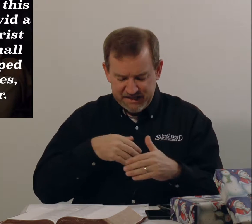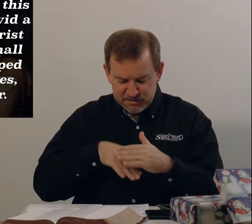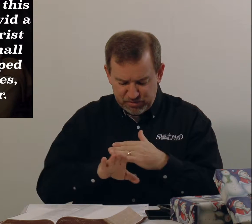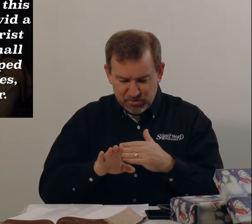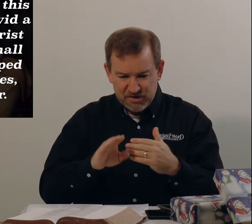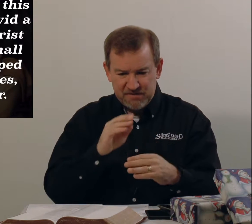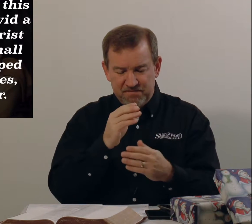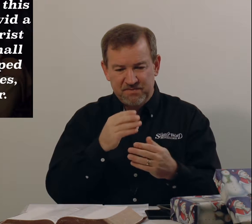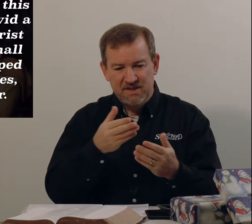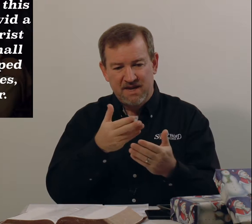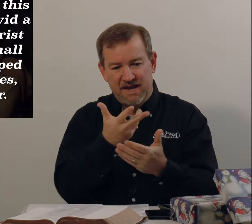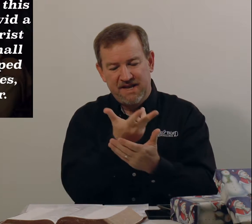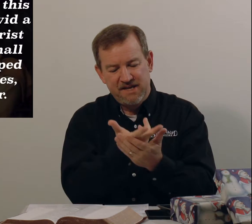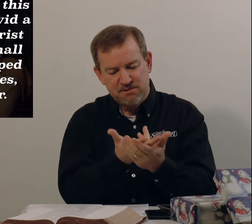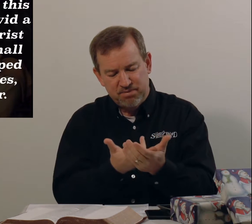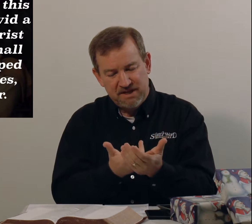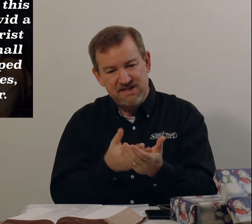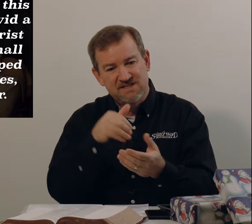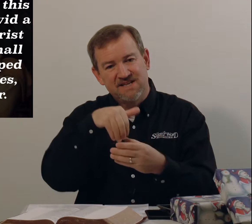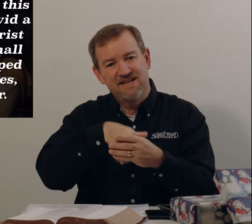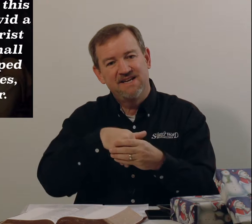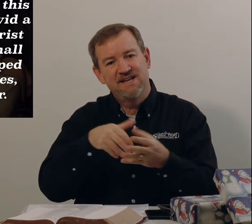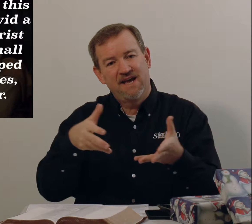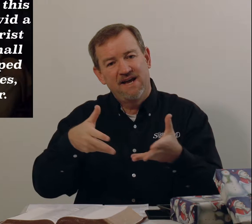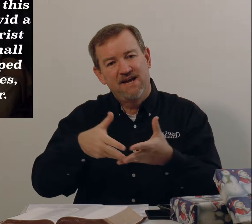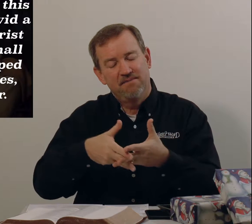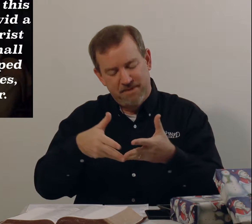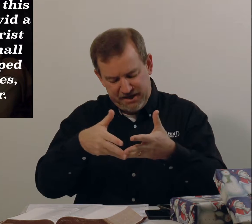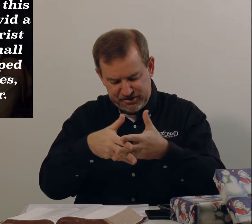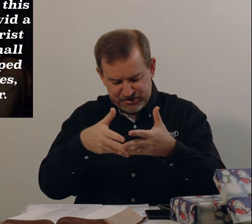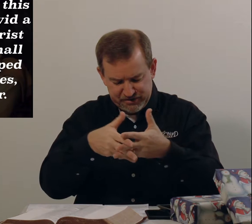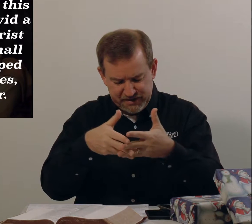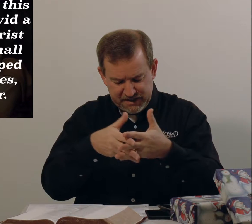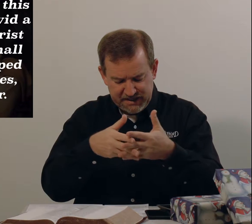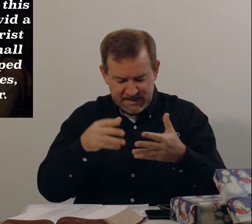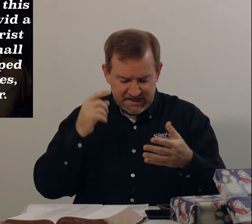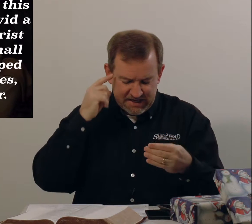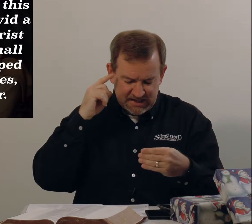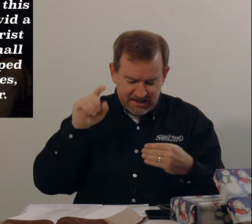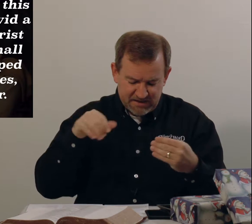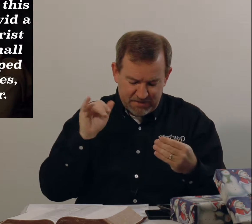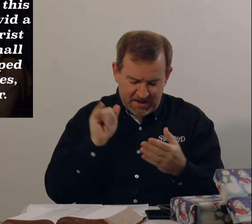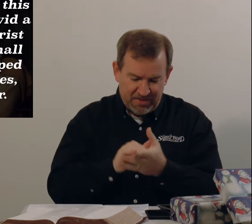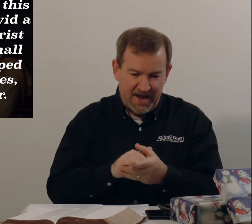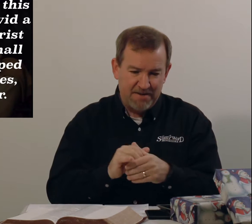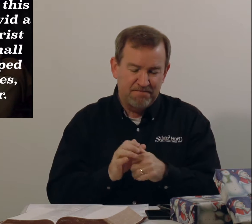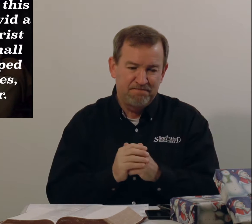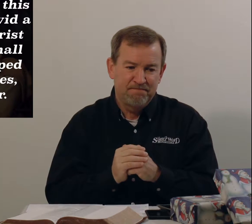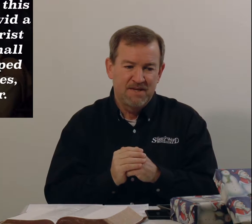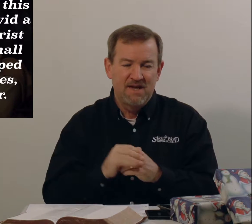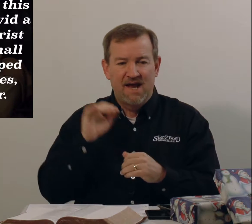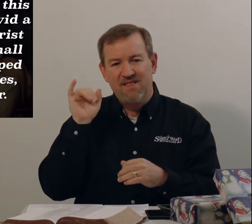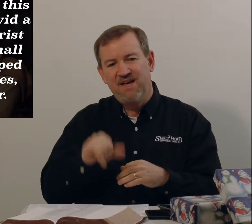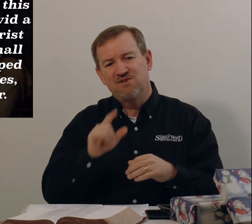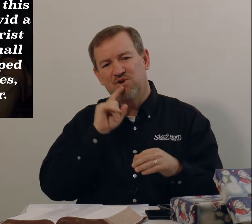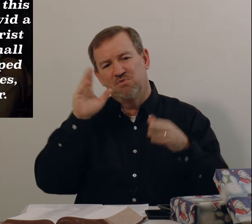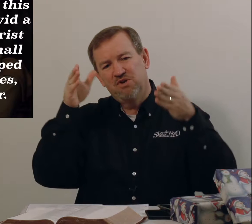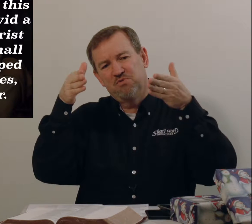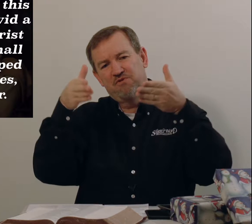is born and he is placed in a manger. And I think about that. And that's where I really want to